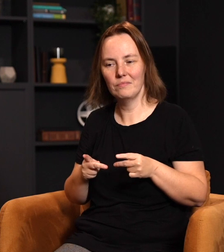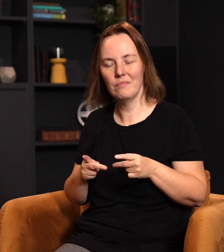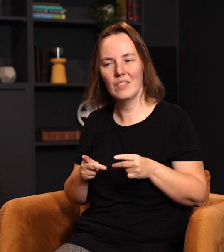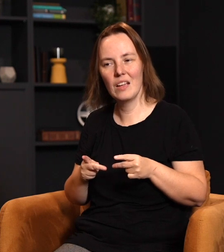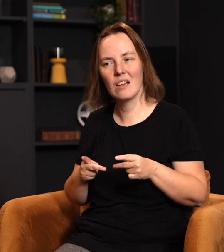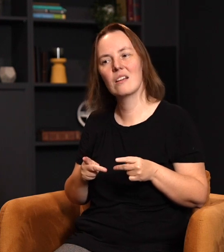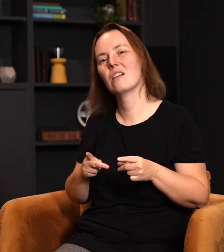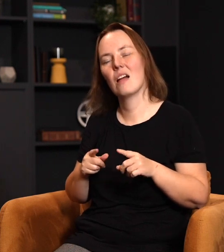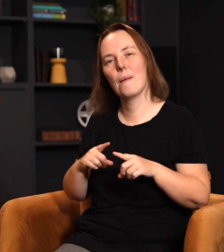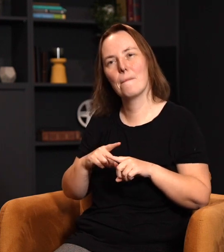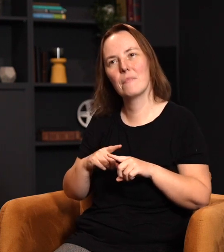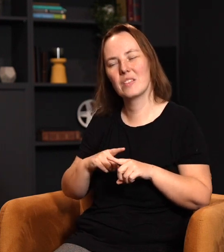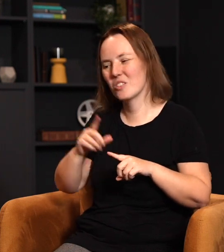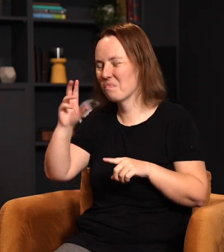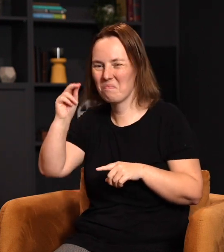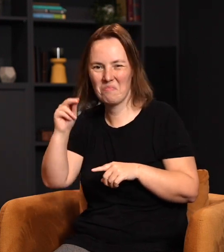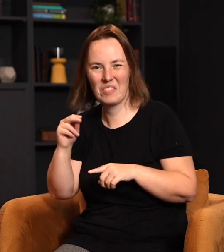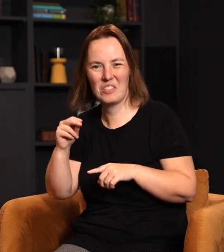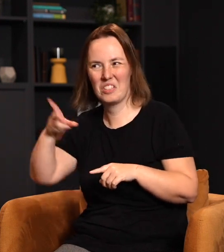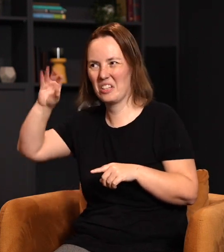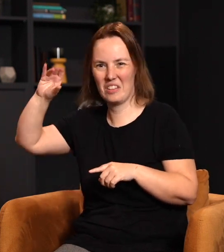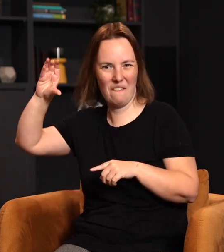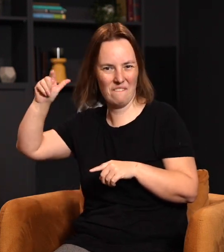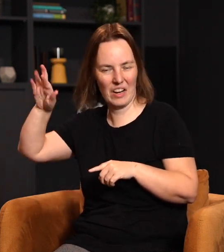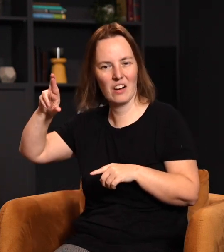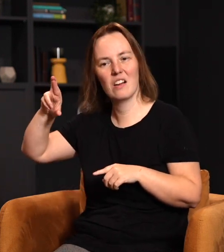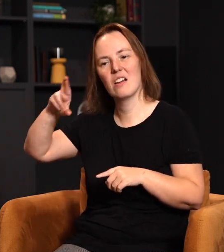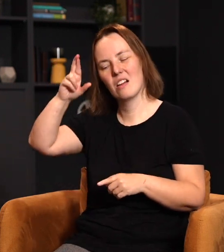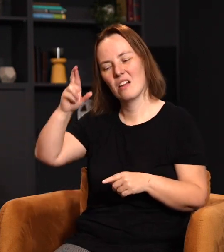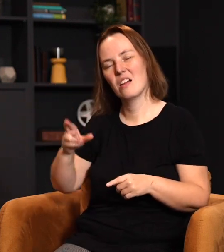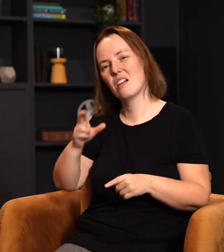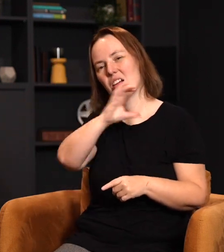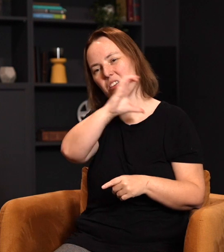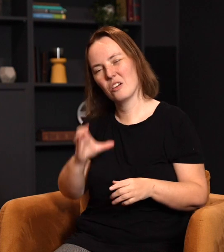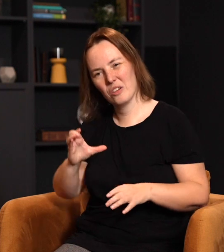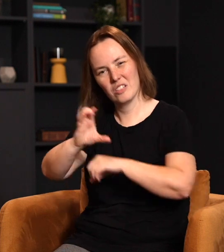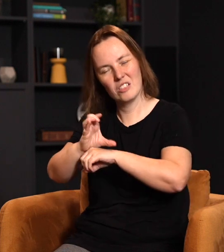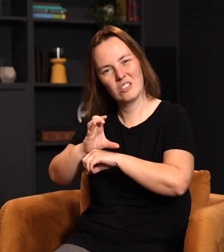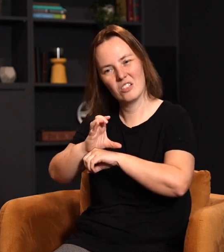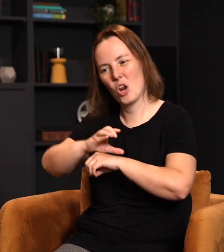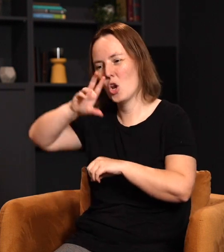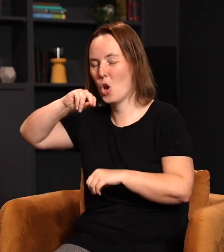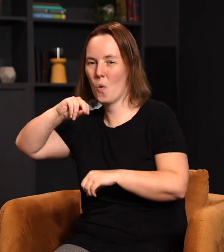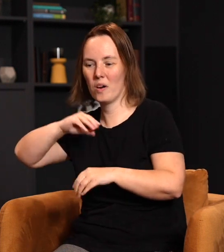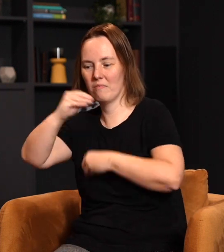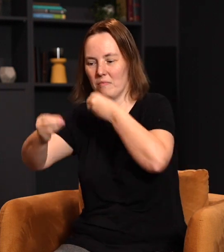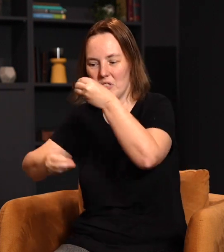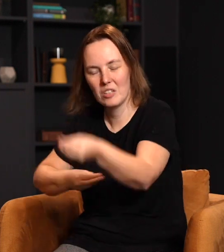denominational bash at all, but just the terminology. There's no such thing as a vicar in the body of Christ. No one takes your place. No